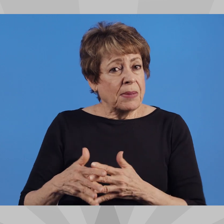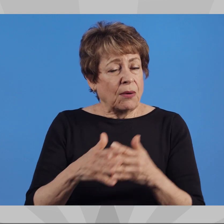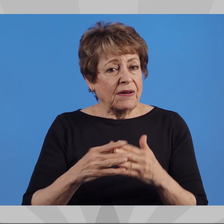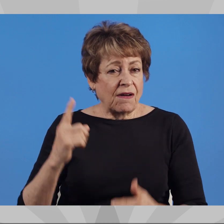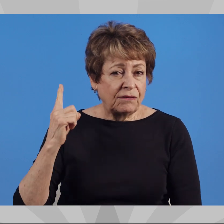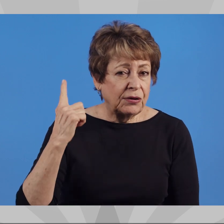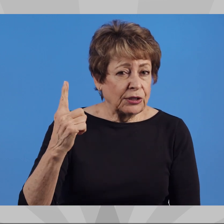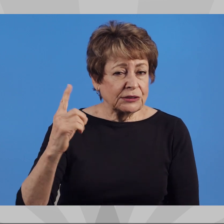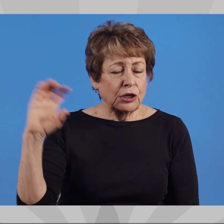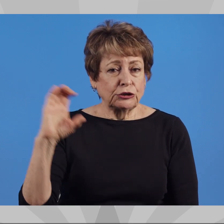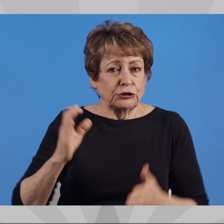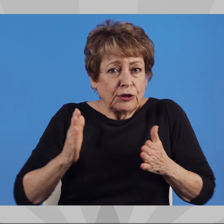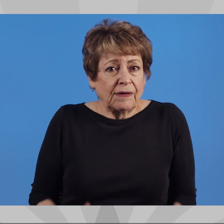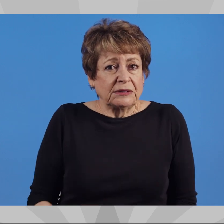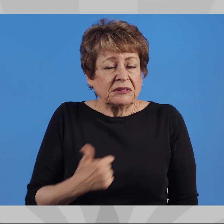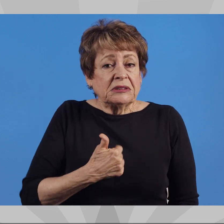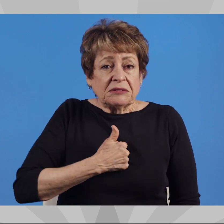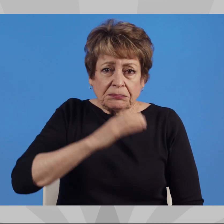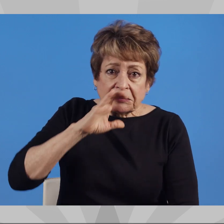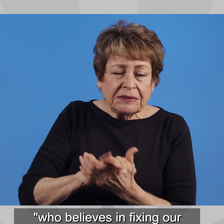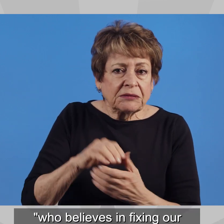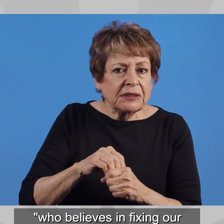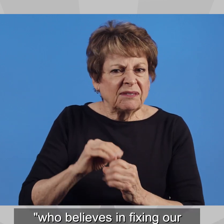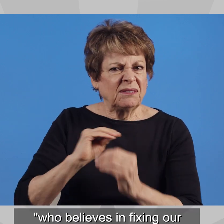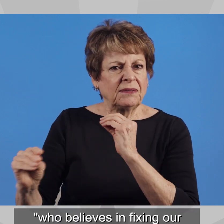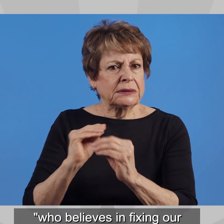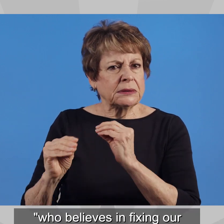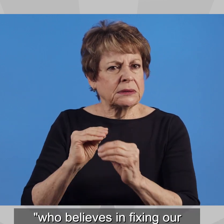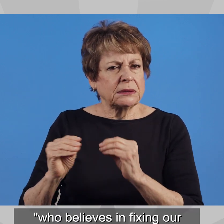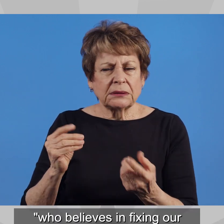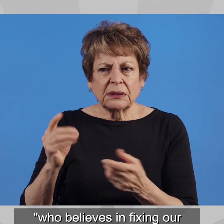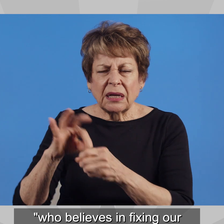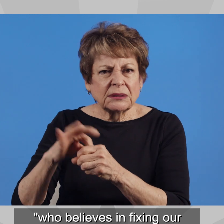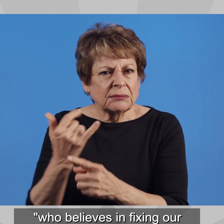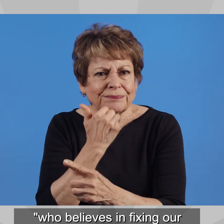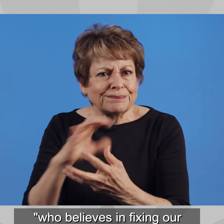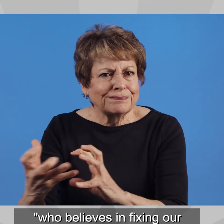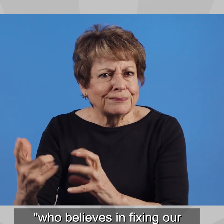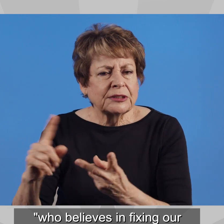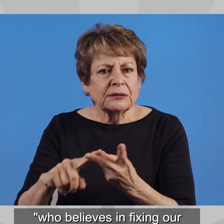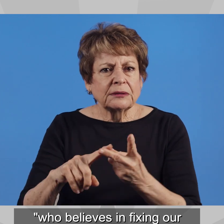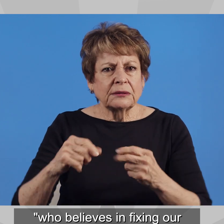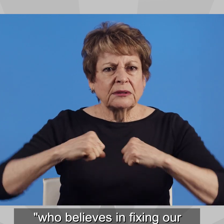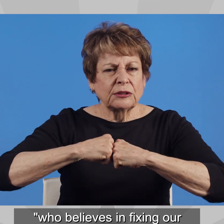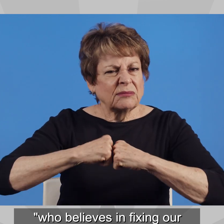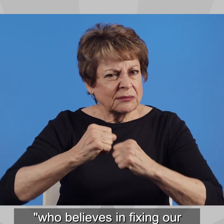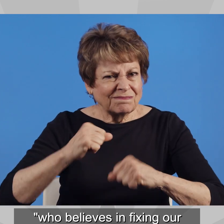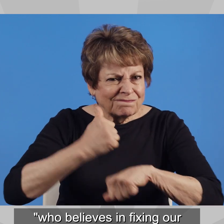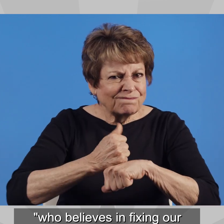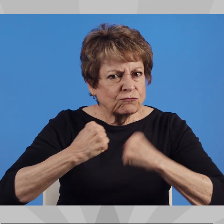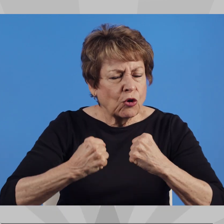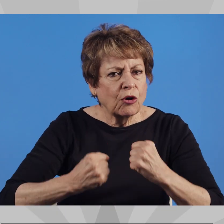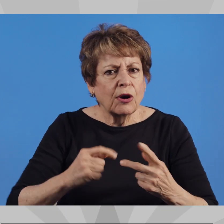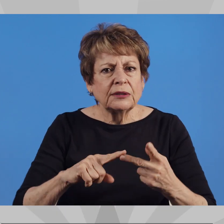I'm an actual America-first conservative who believes in fixing our elections, securing our borders,